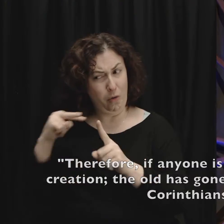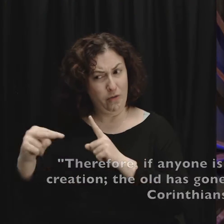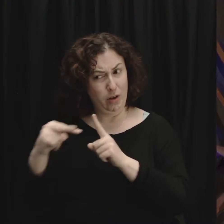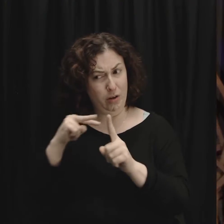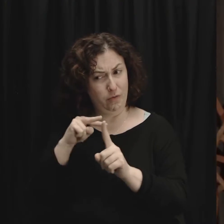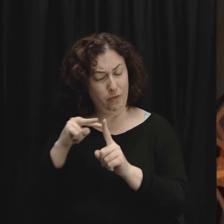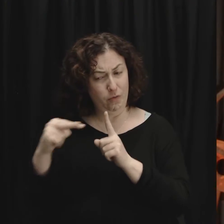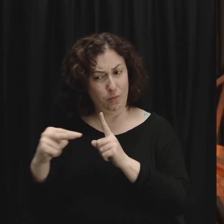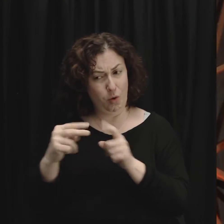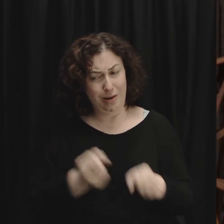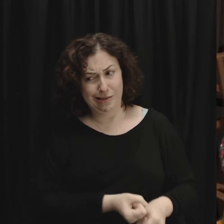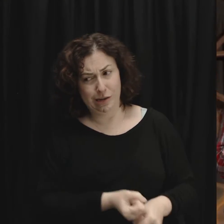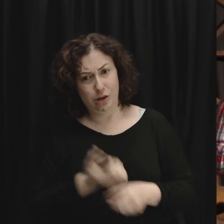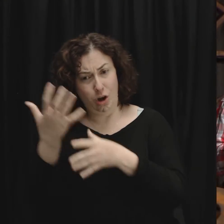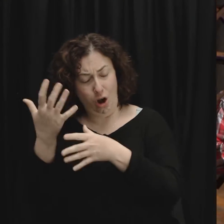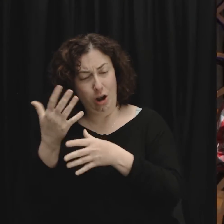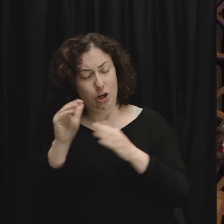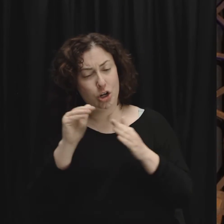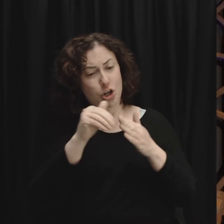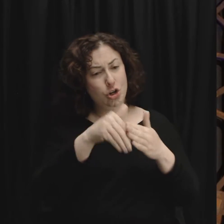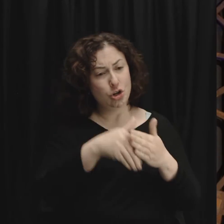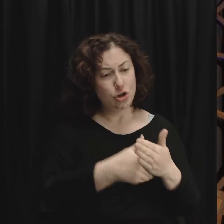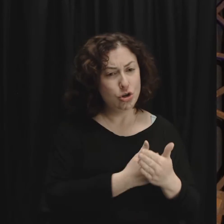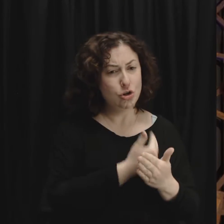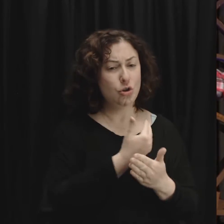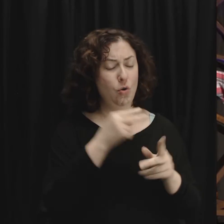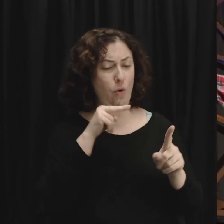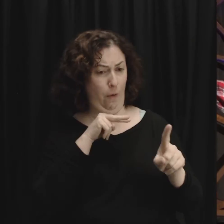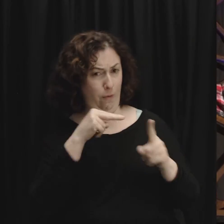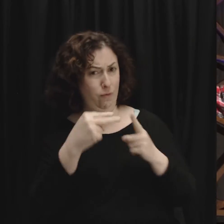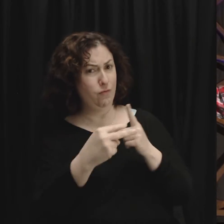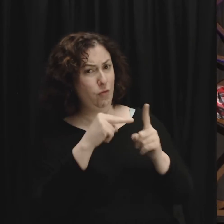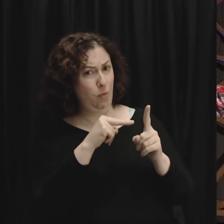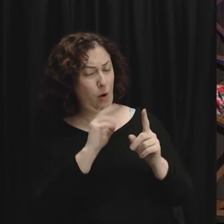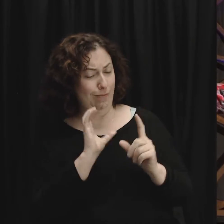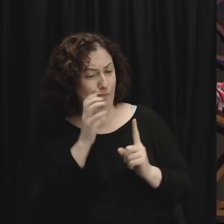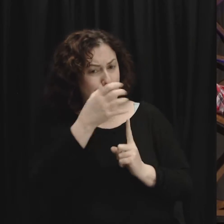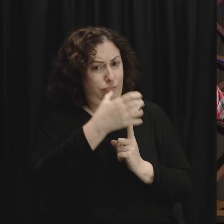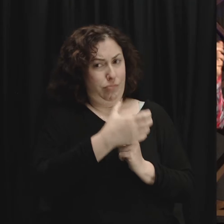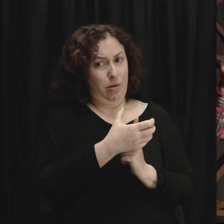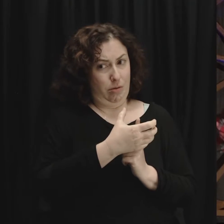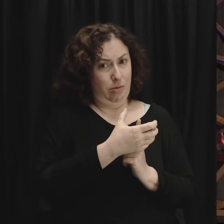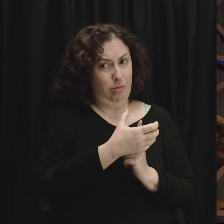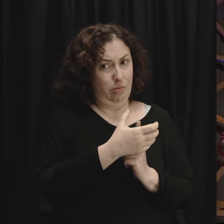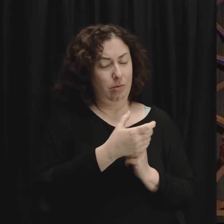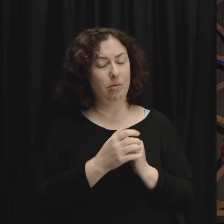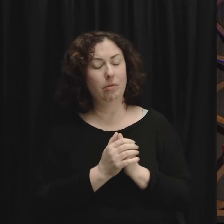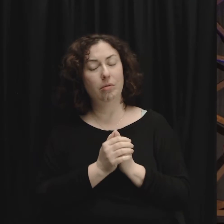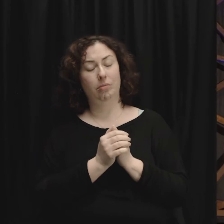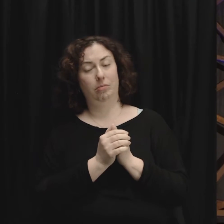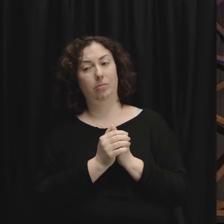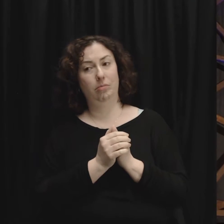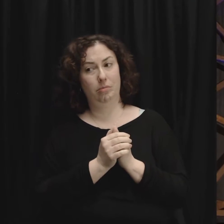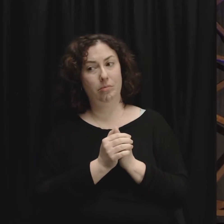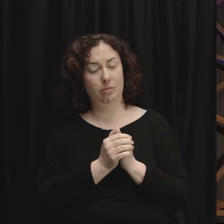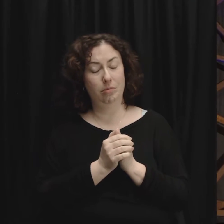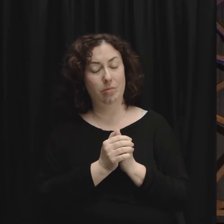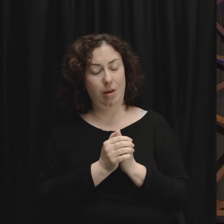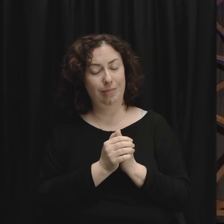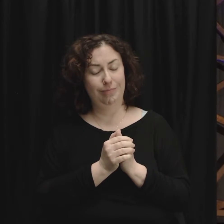King James roots love the way of saying it. Old things have passed away. Behold, all things have become new. That's how I learned